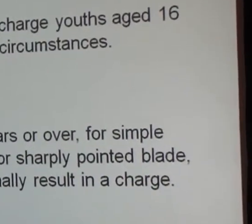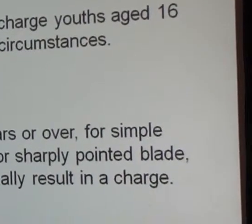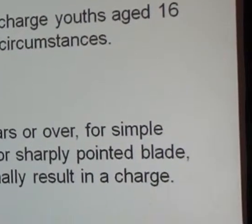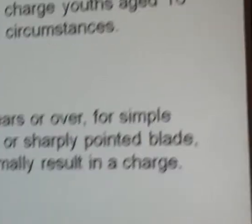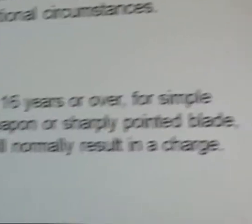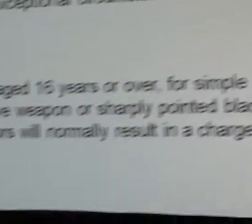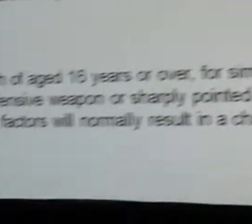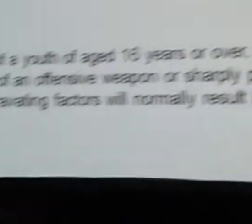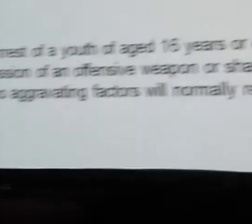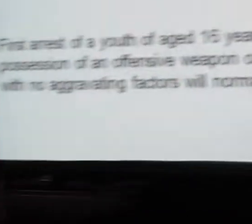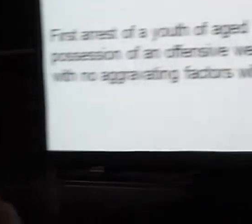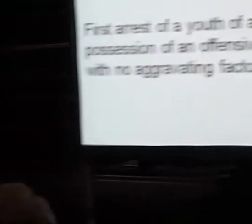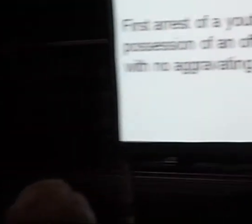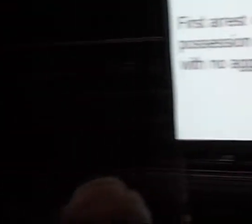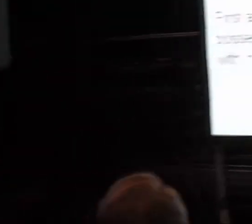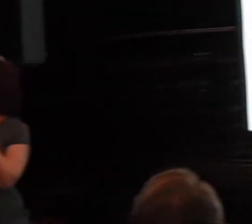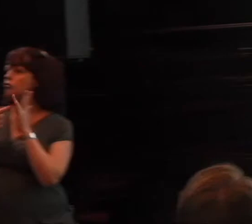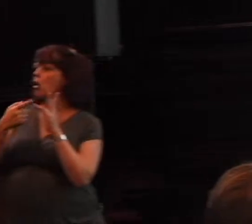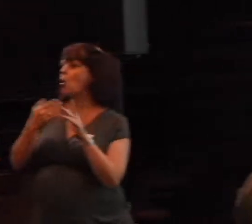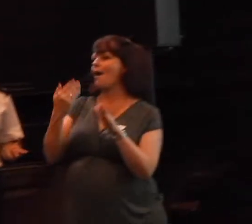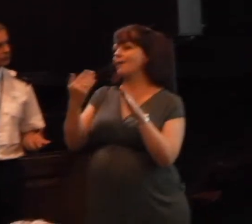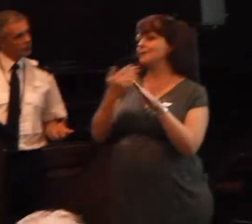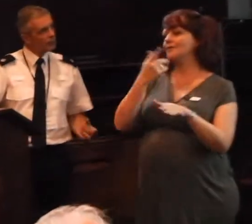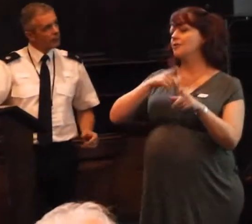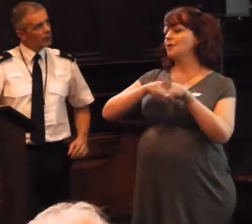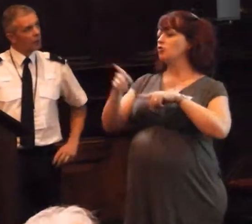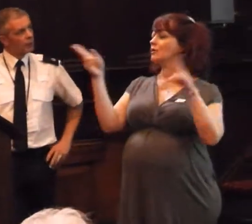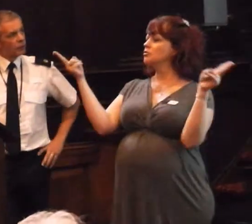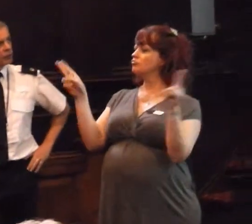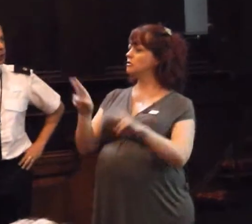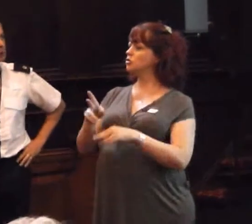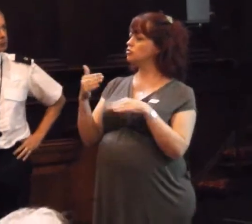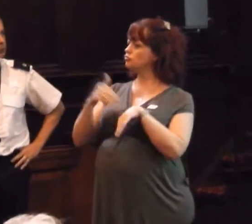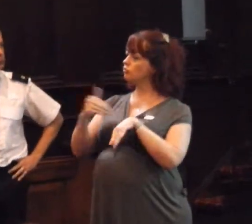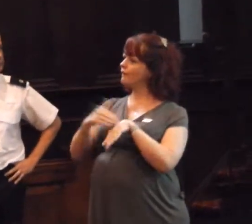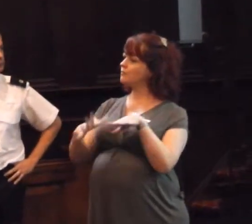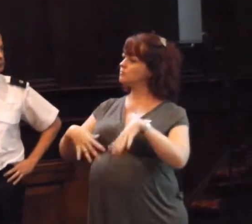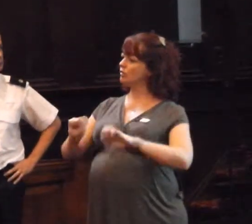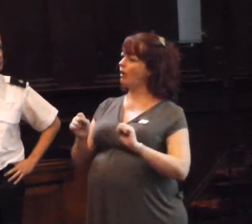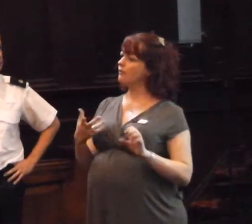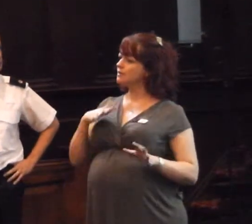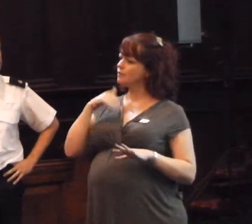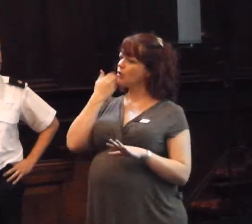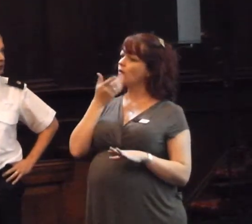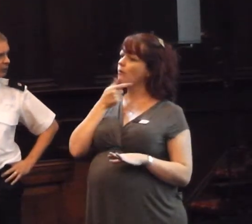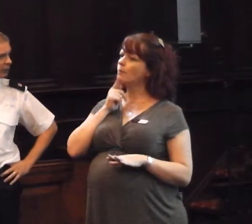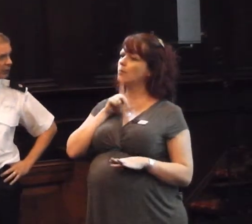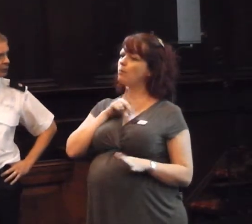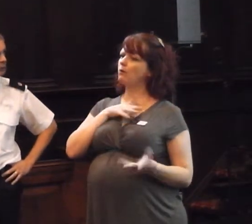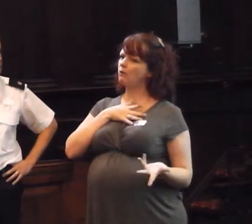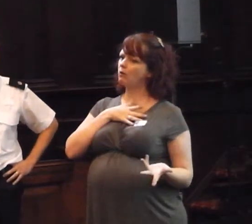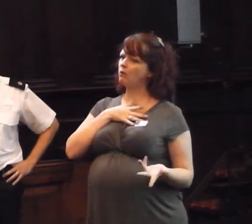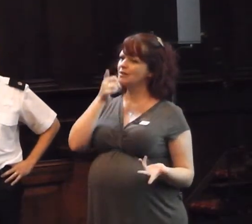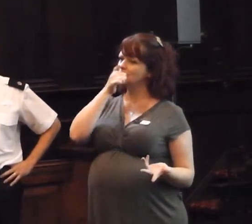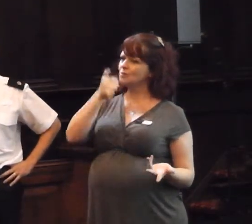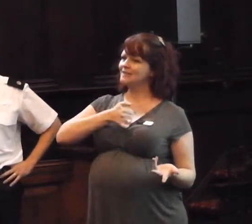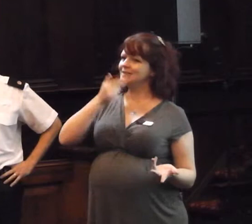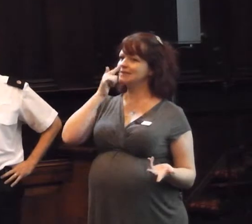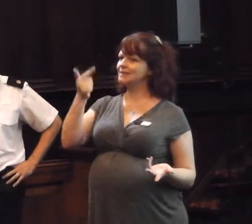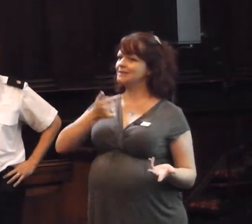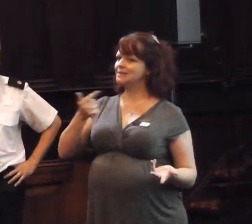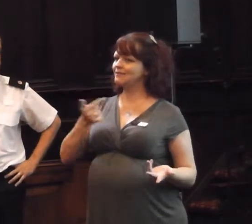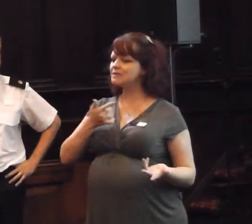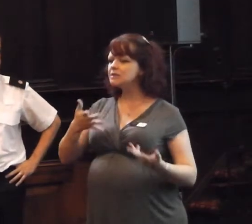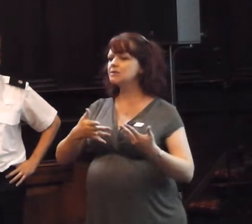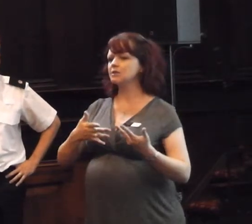it is proactive. They are trying to reduce crime. The starting point, a 16 and 17 year old, is